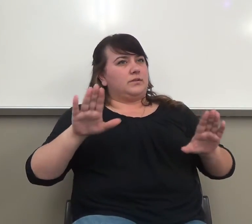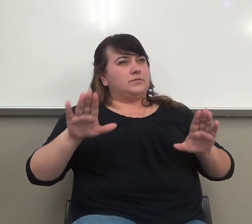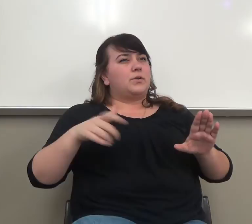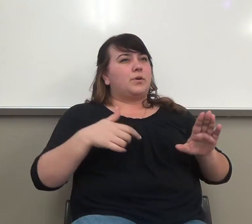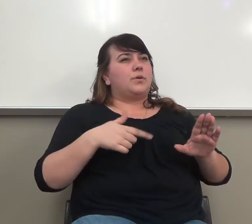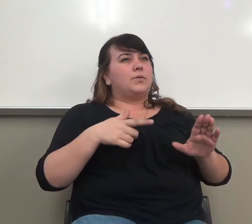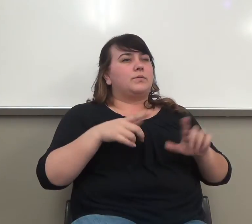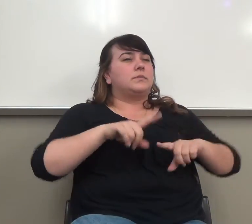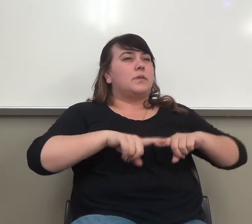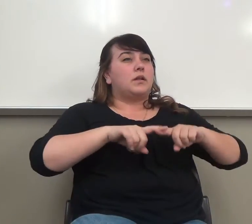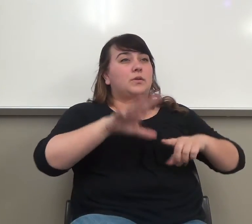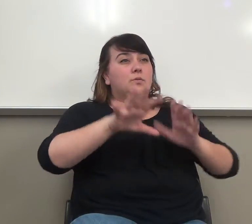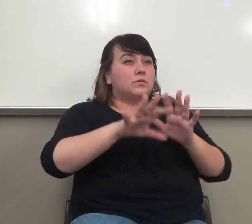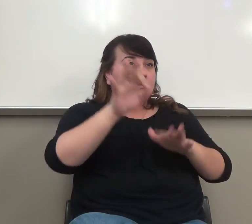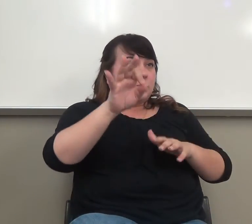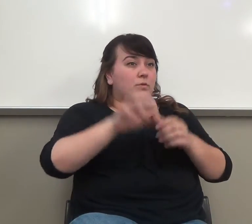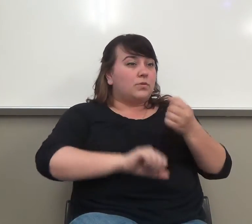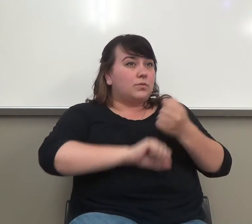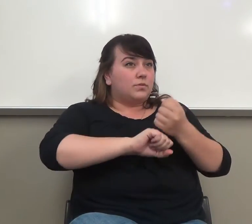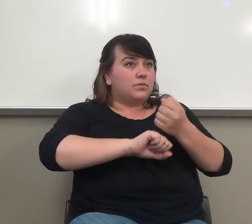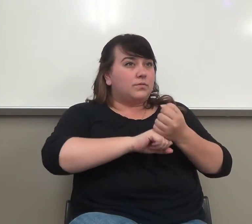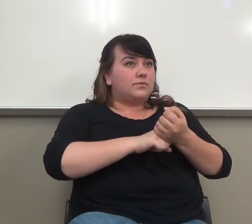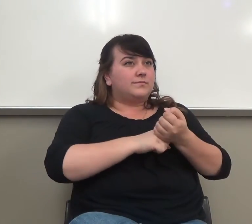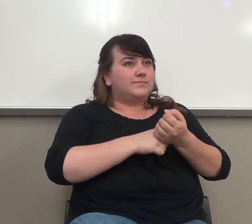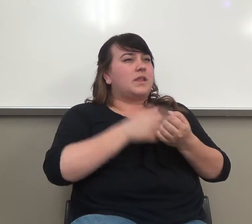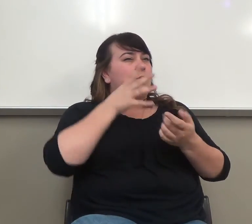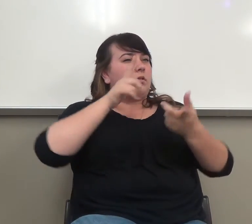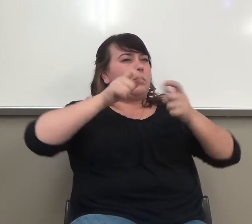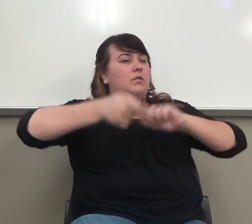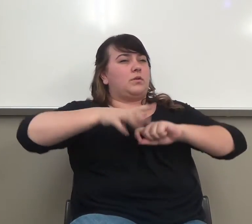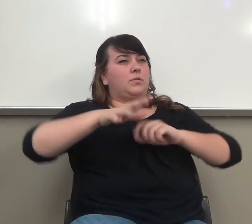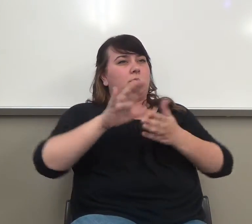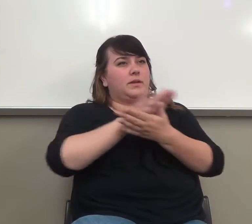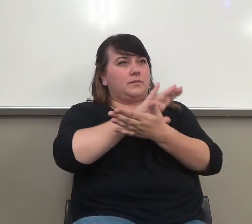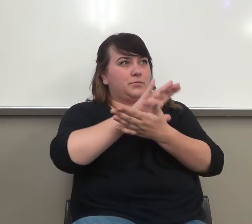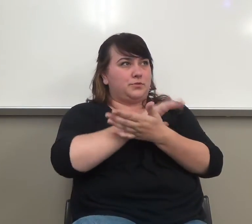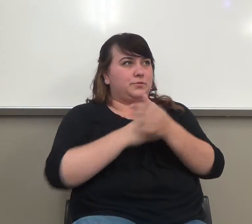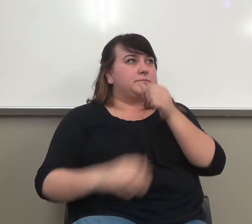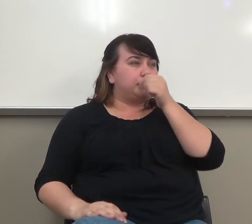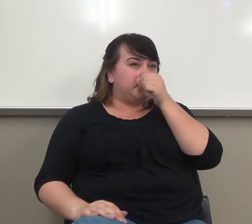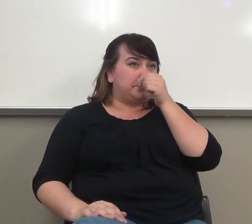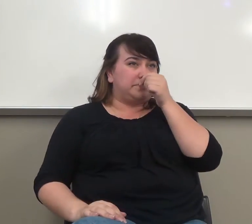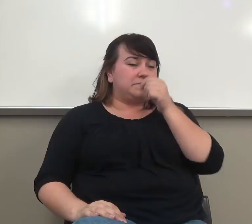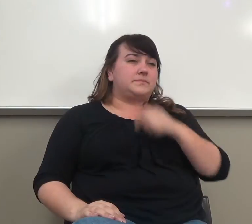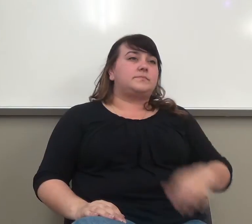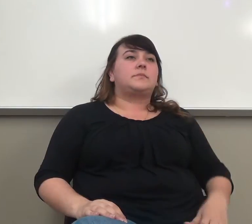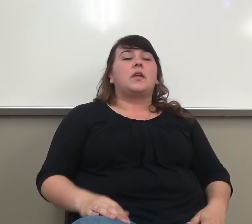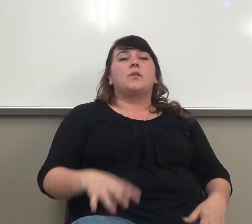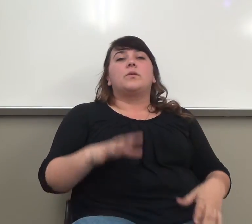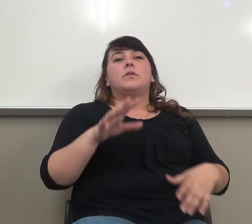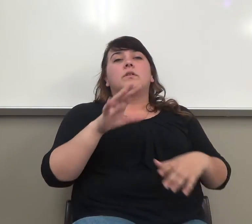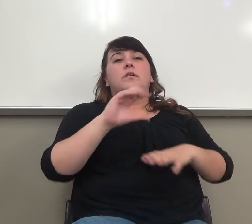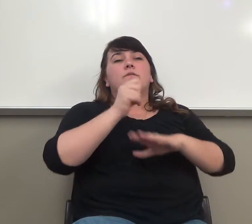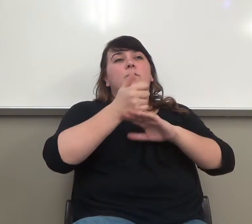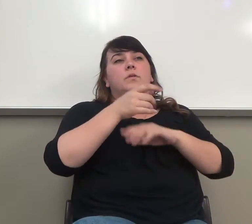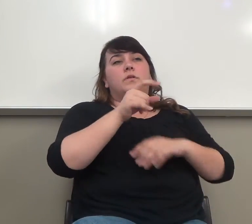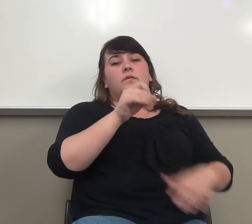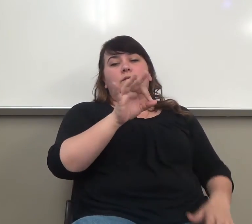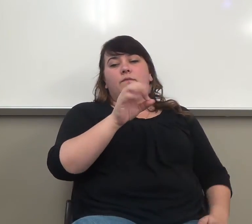the other three or the other thing. Okay. Formulated topic sentence. Now, this is getting a little ahead of